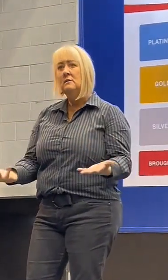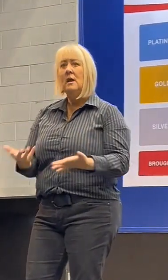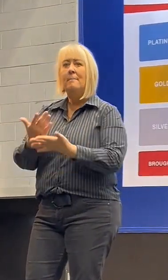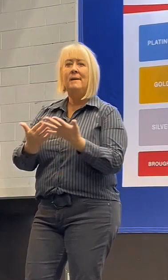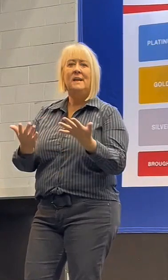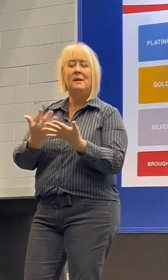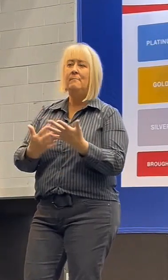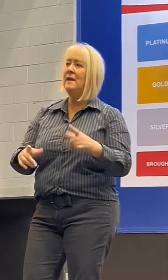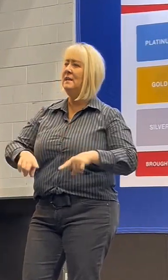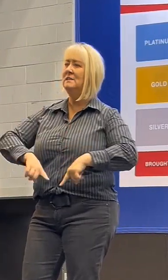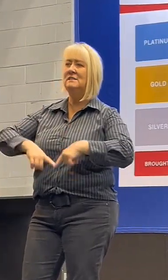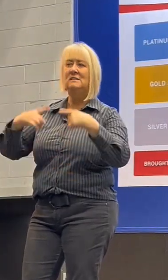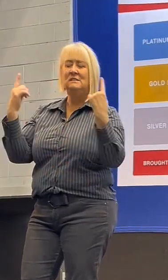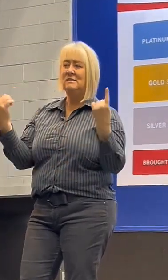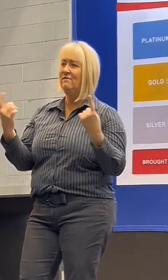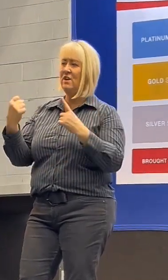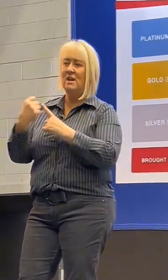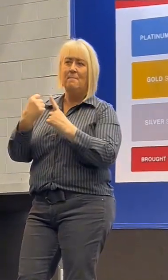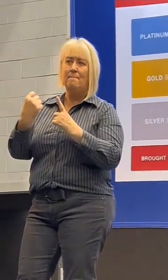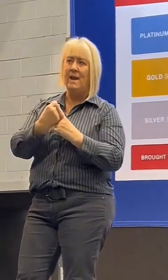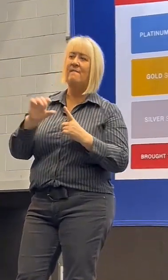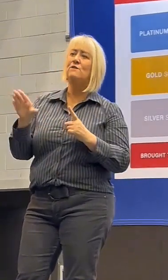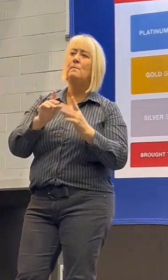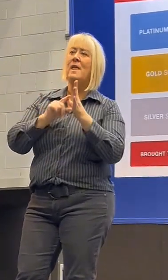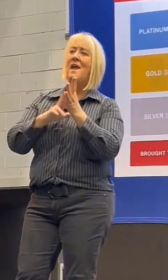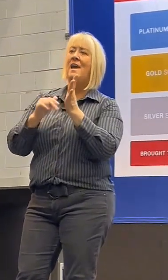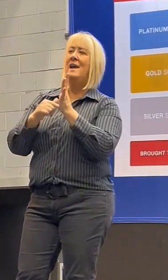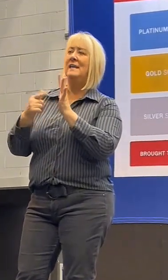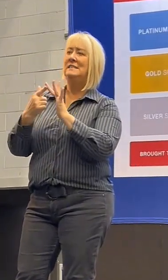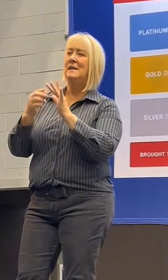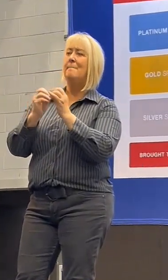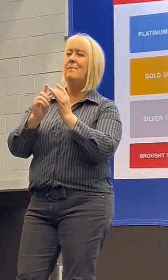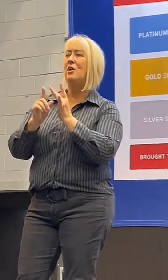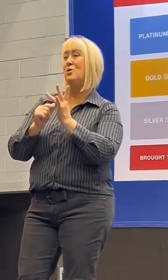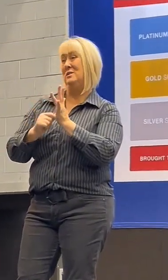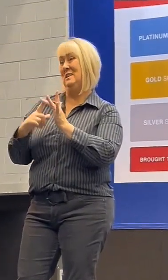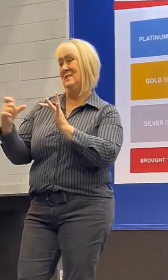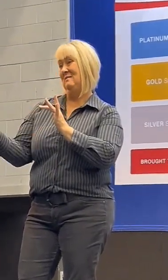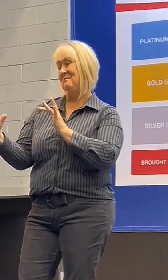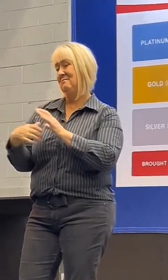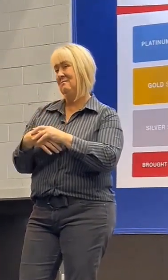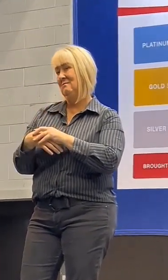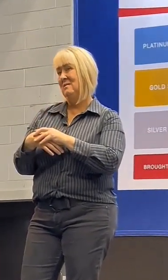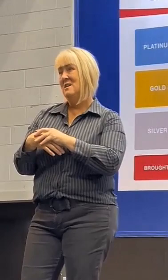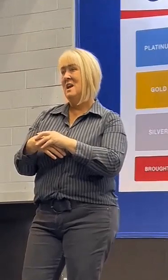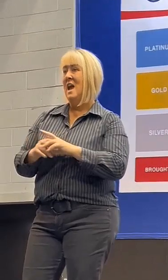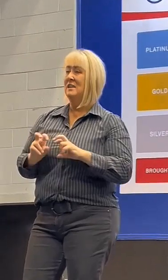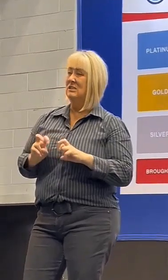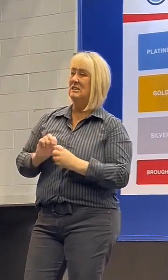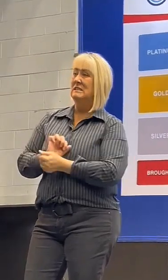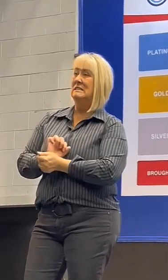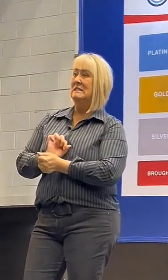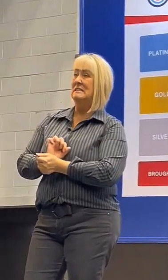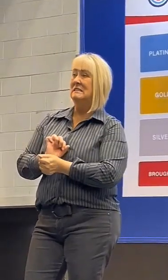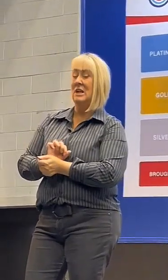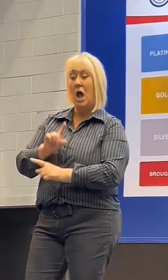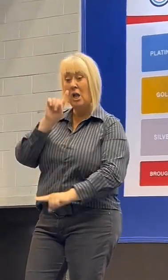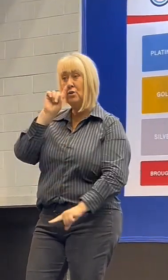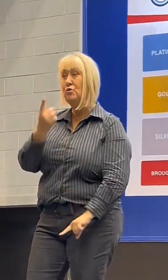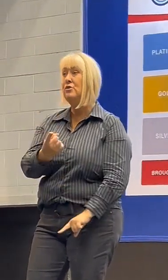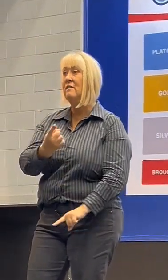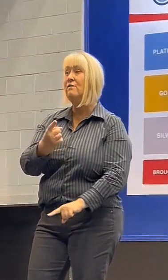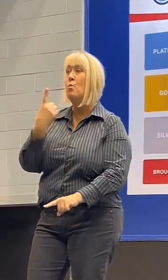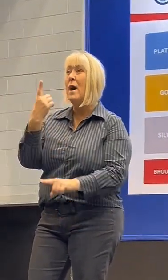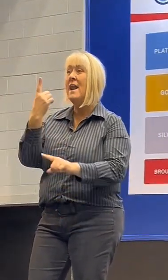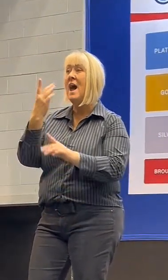dysbiosis from so much antibiotic treatment. This caused me such severe constipation that I couldn't go to the toilet for about